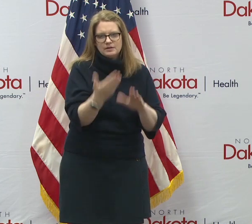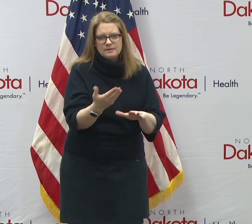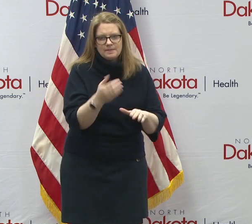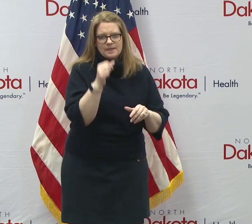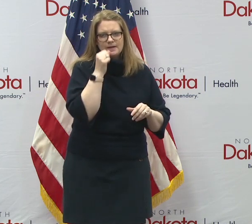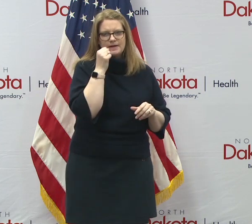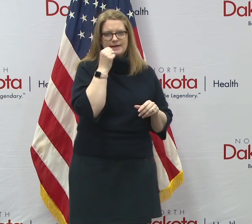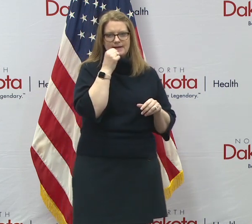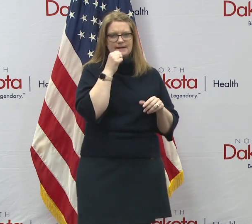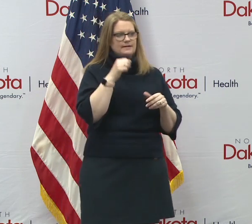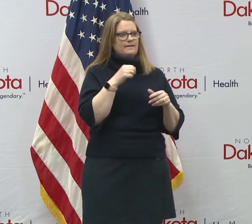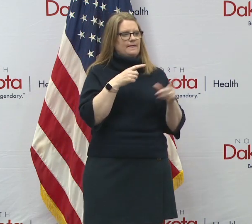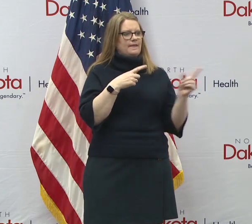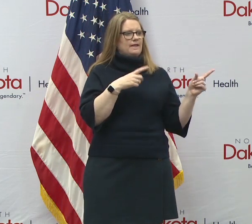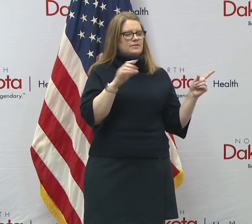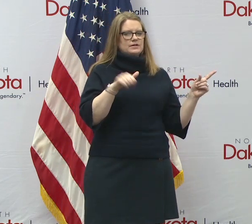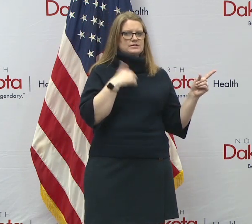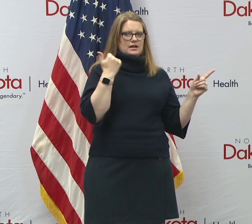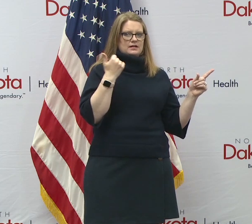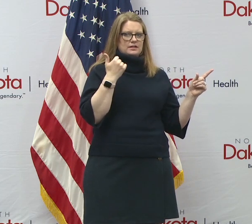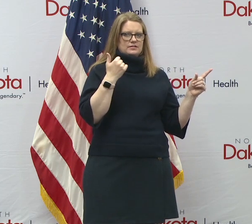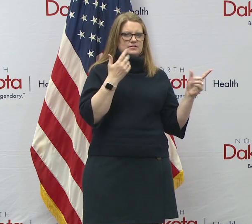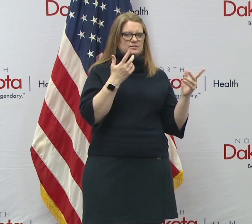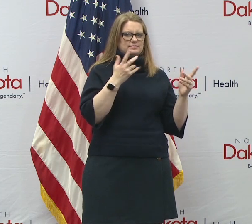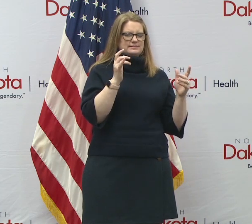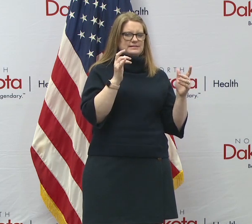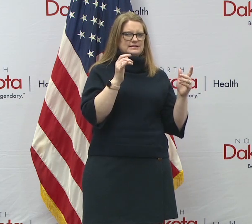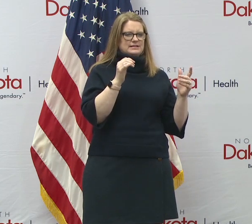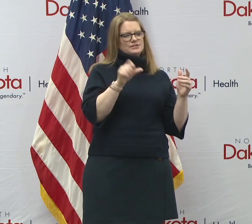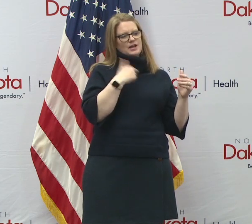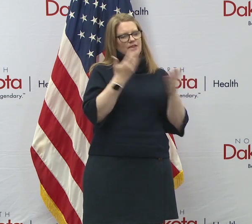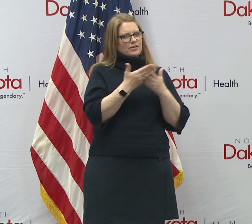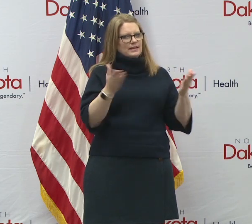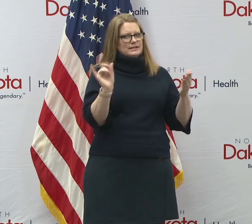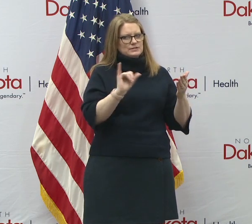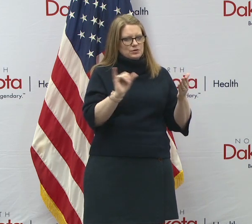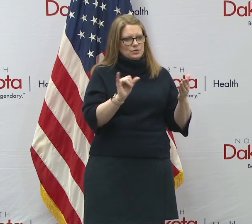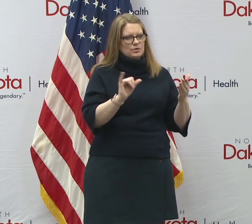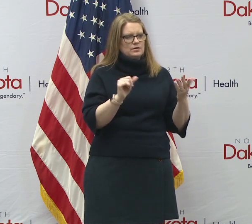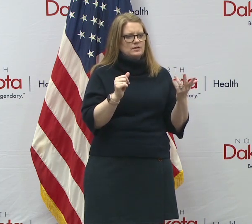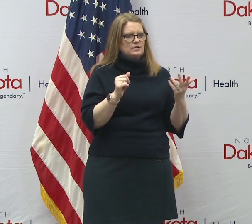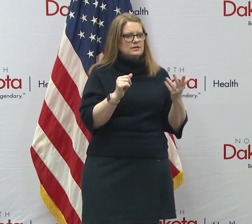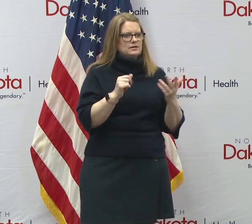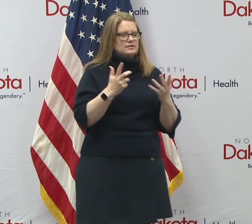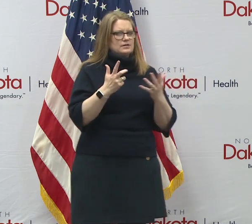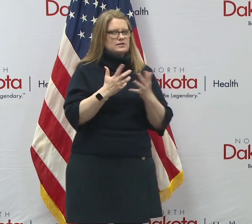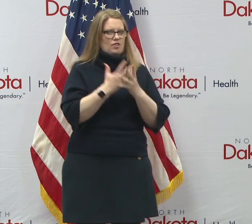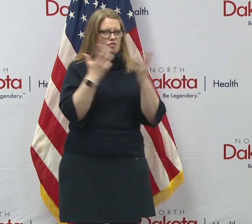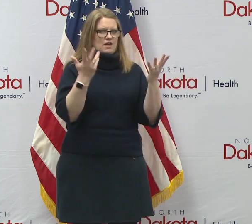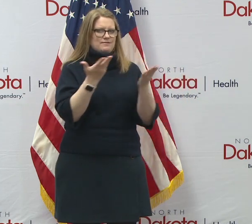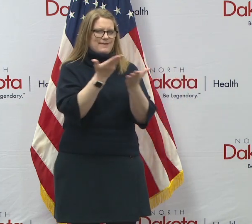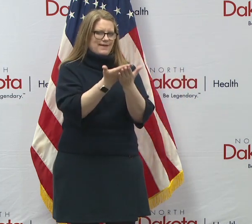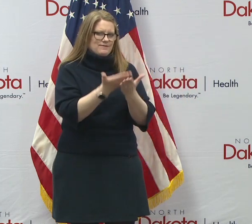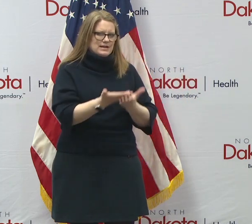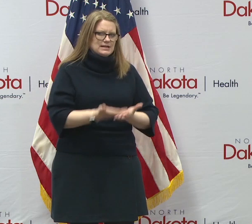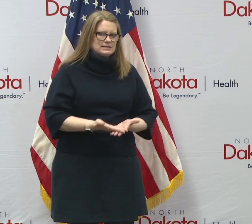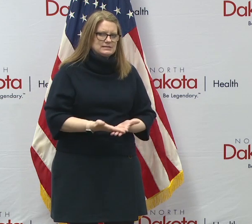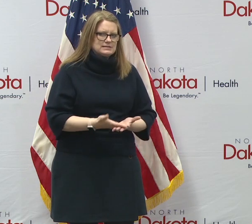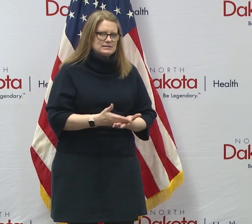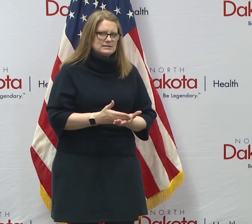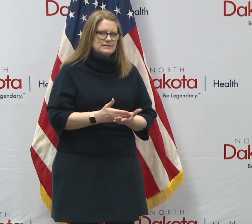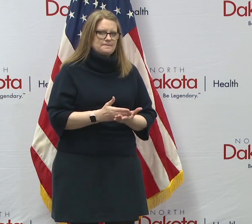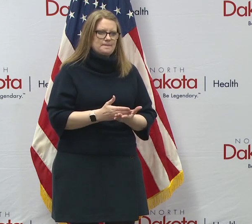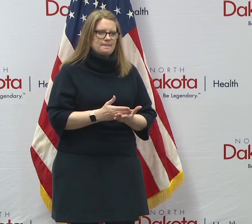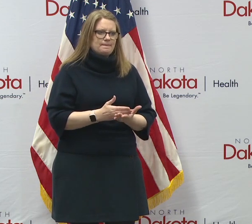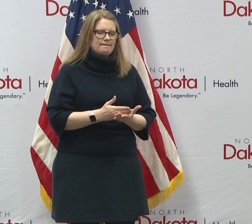as the, the governor has been talking about. So there's a growing body of evidence around, is it